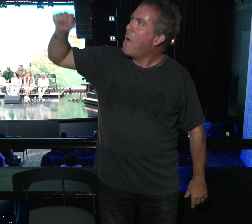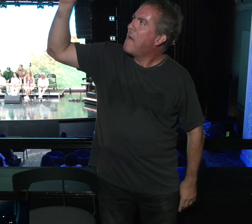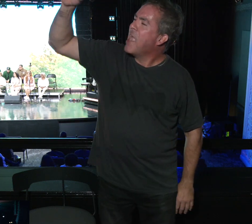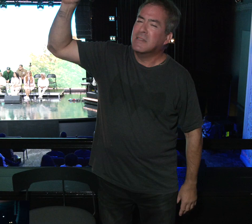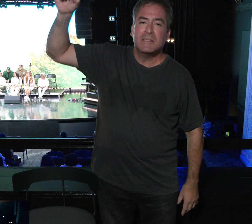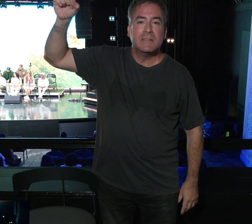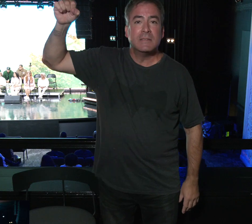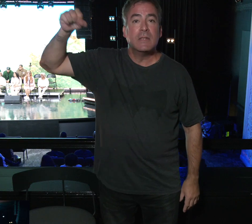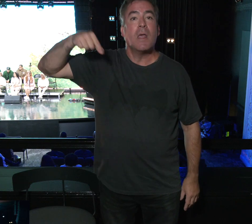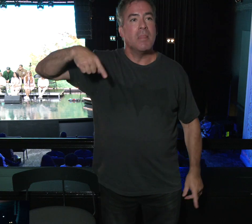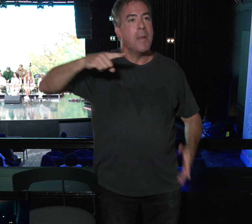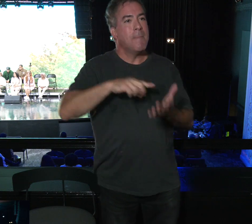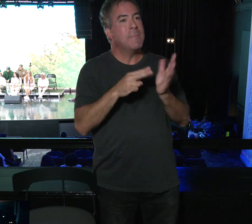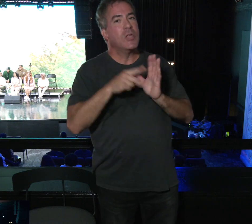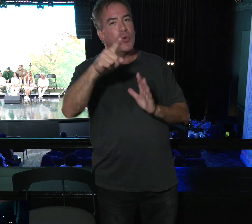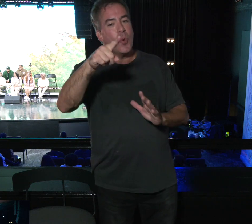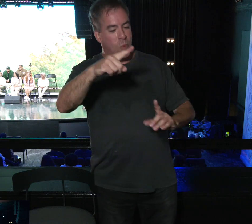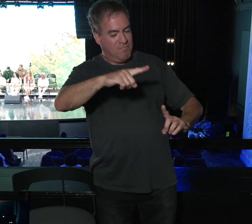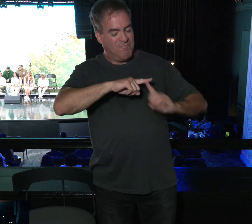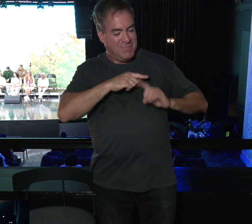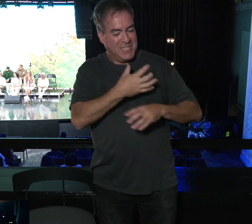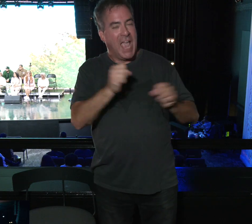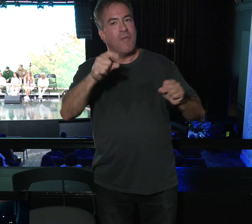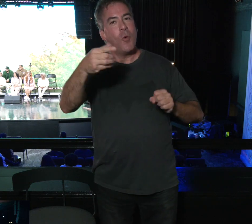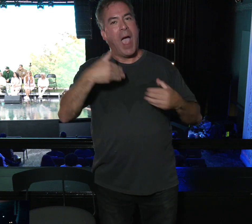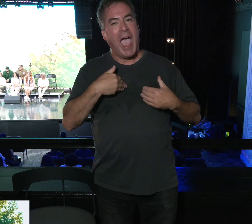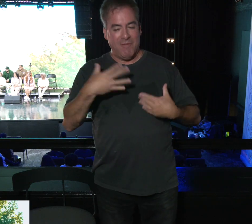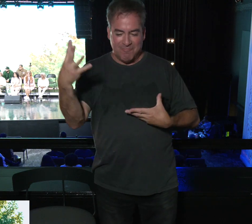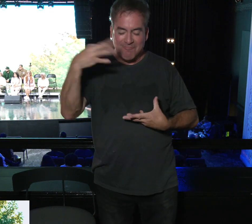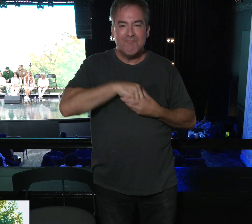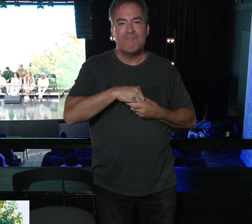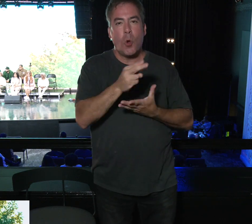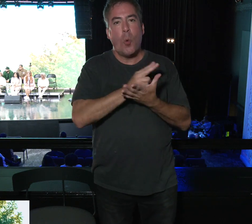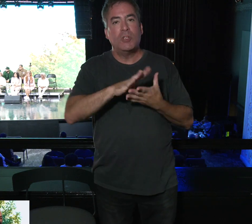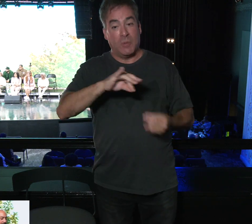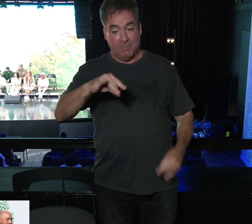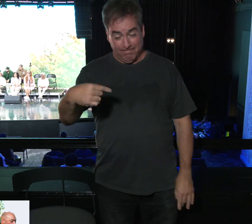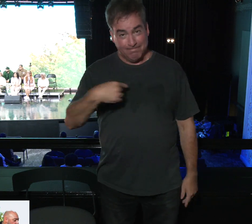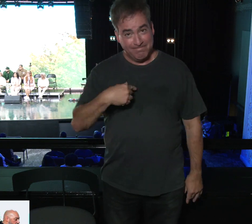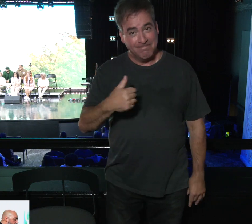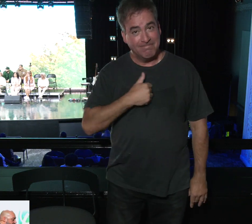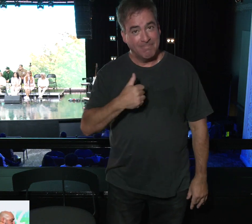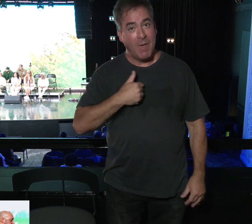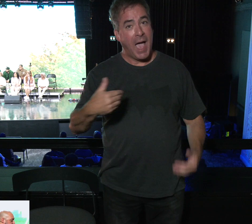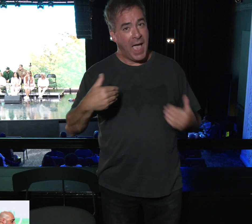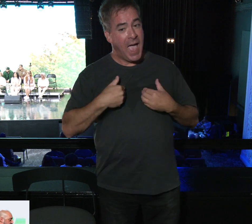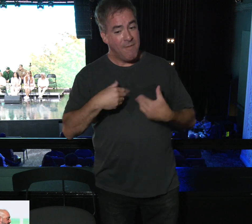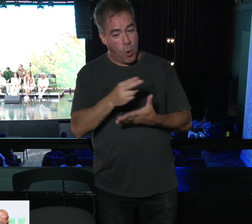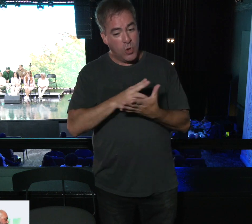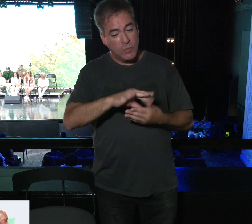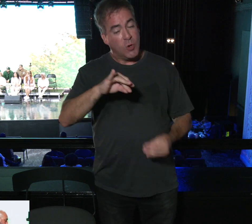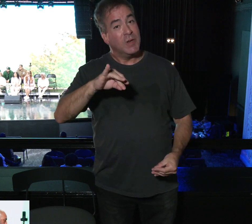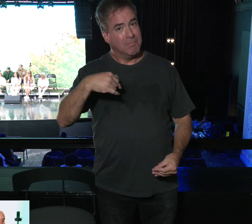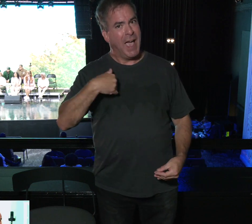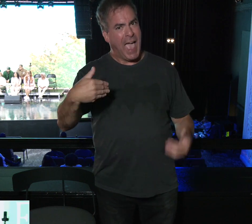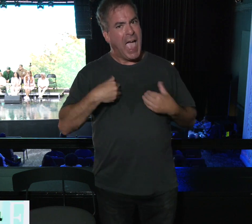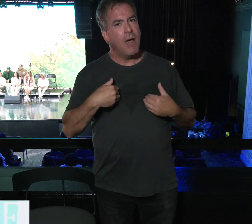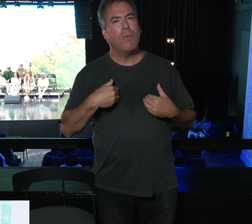you are saved. You have the Holy Spirit. So I have the Holy Spirit. How come I can't speak in tongues?